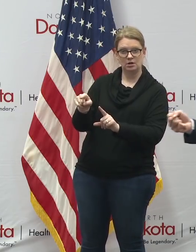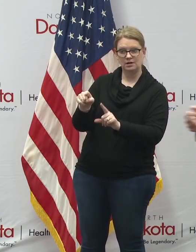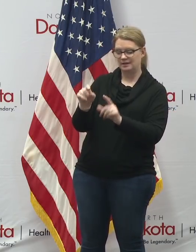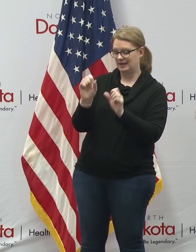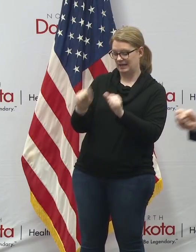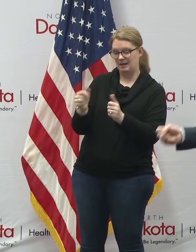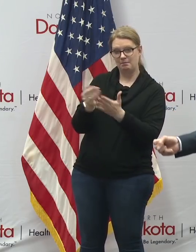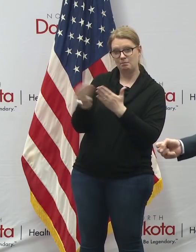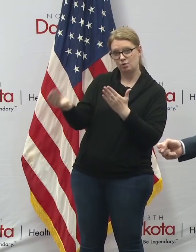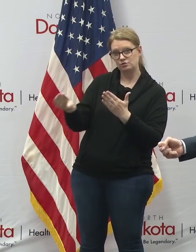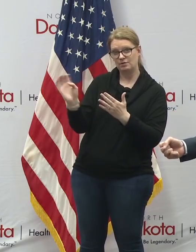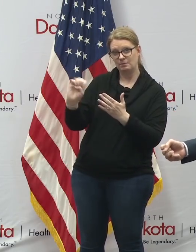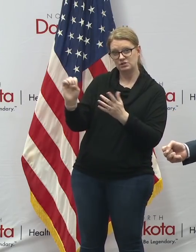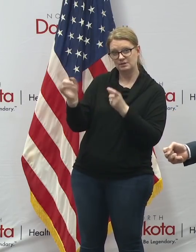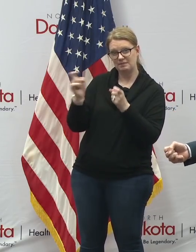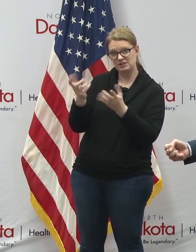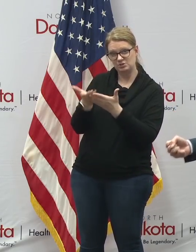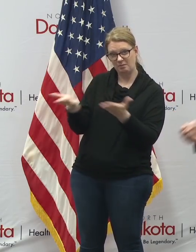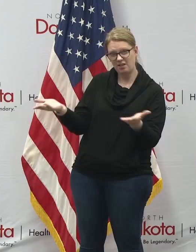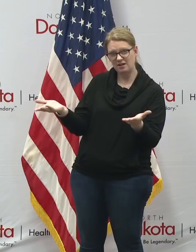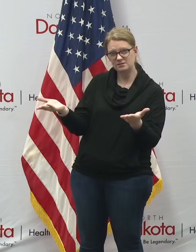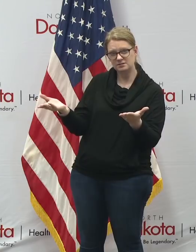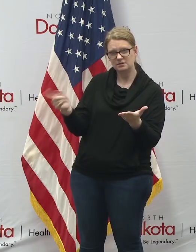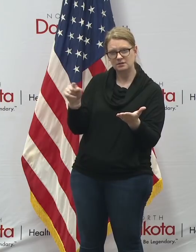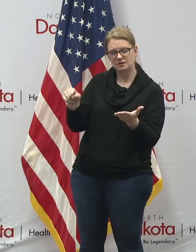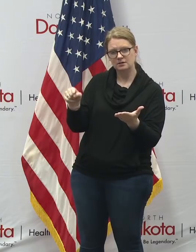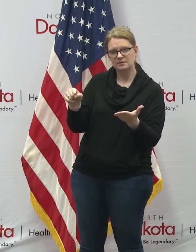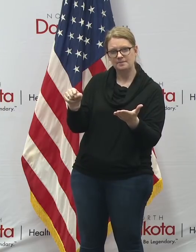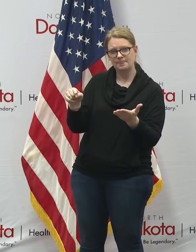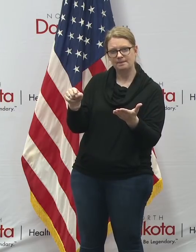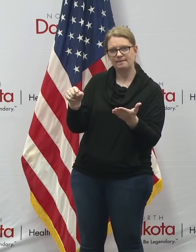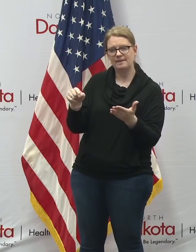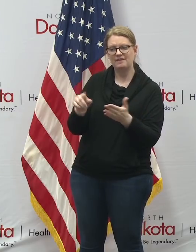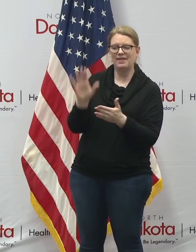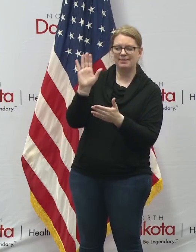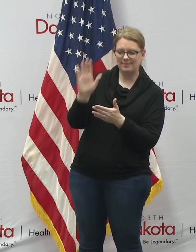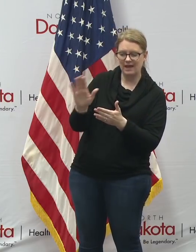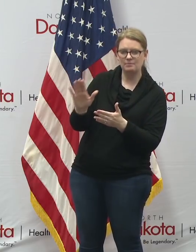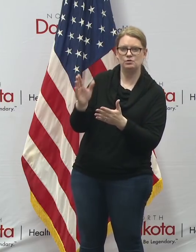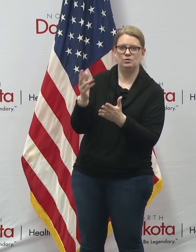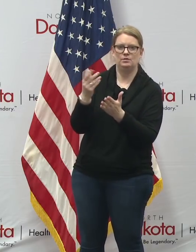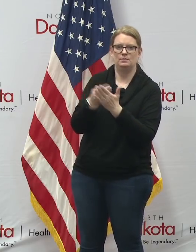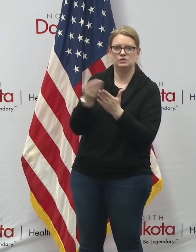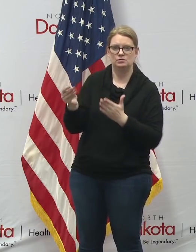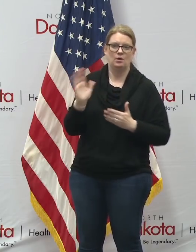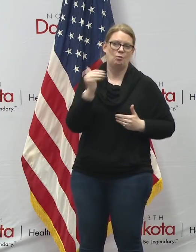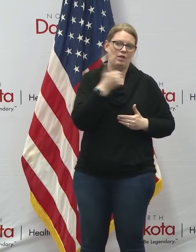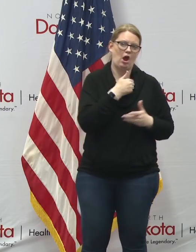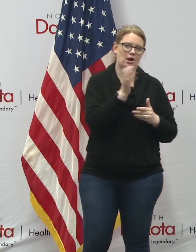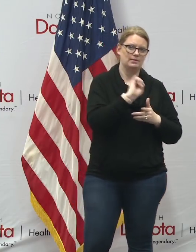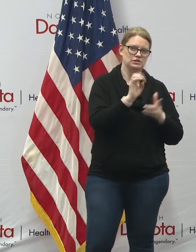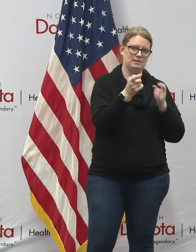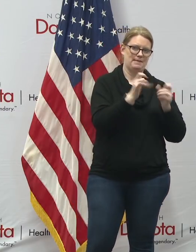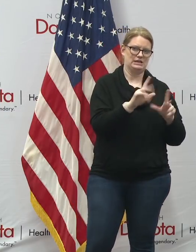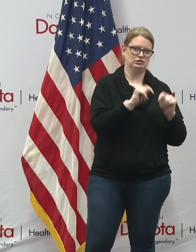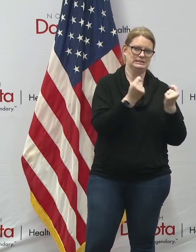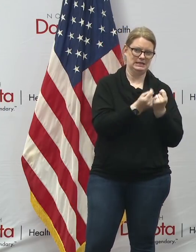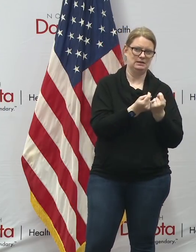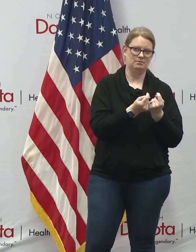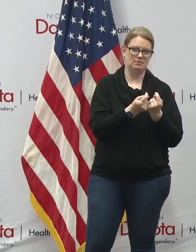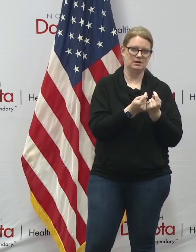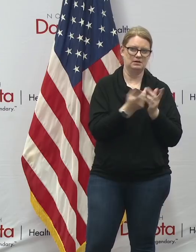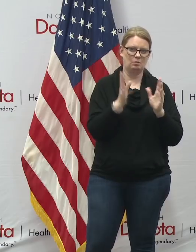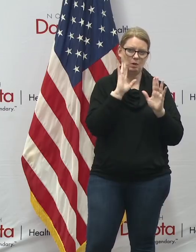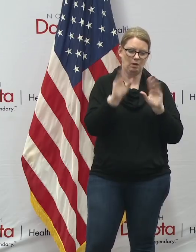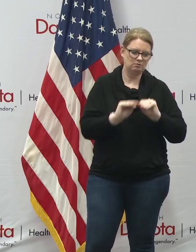to do the purchasing for emergency managed supplies uh make have them do the purchase order with our emergence management team and that's how we'll manage getting it out